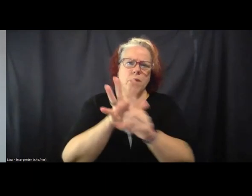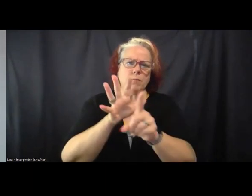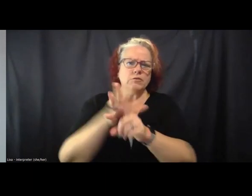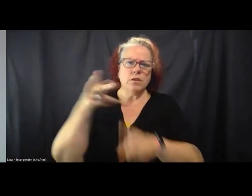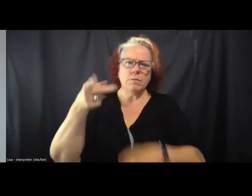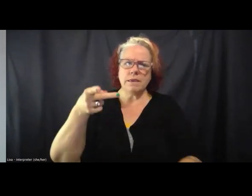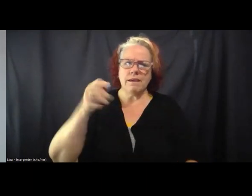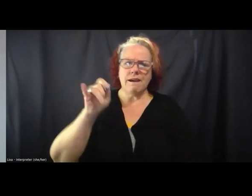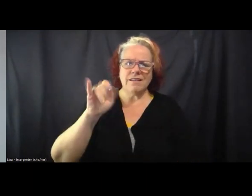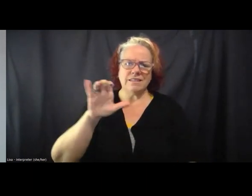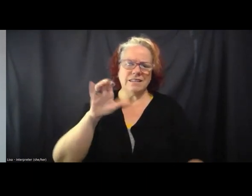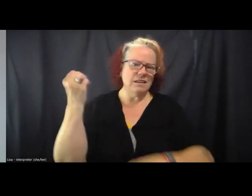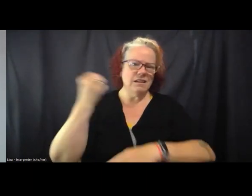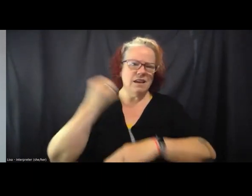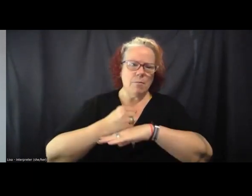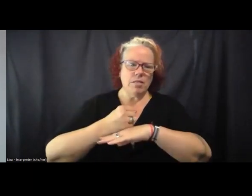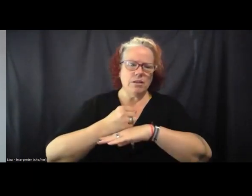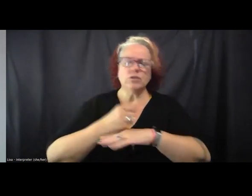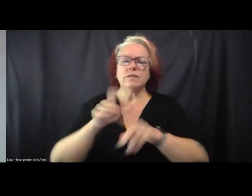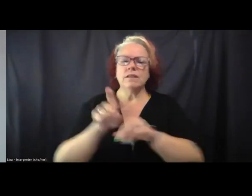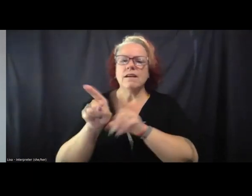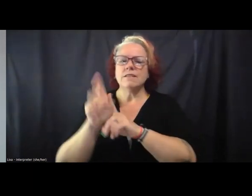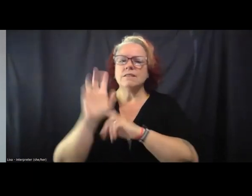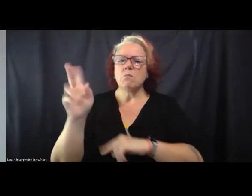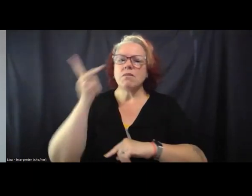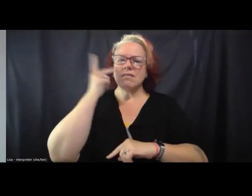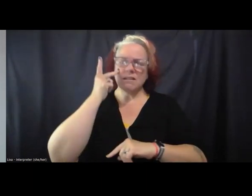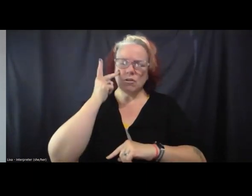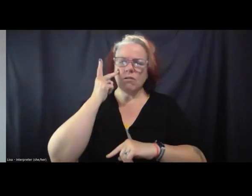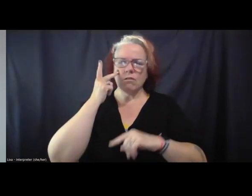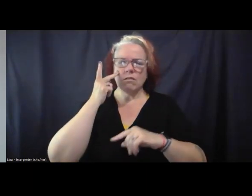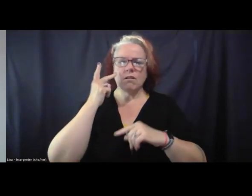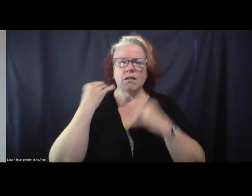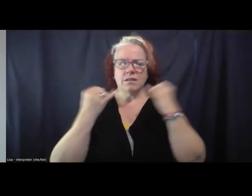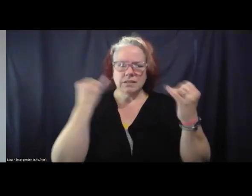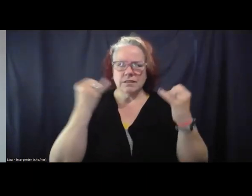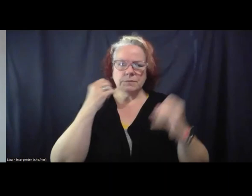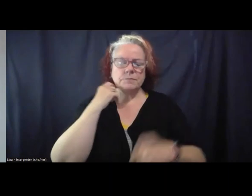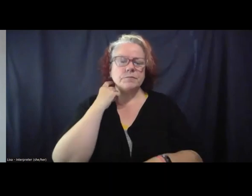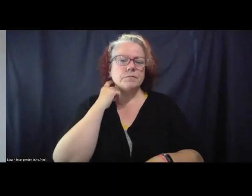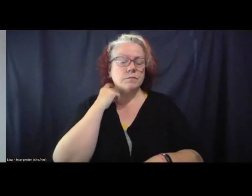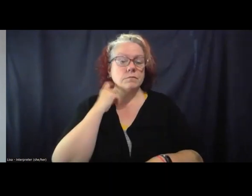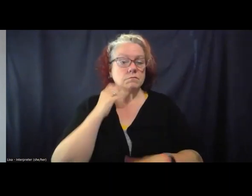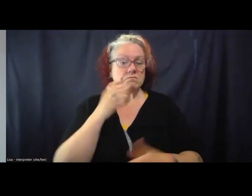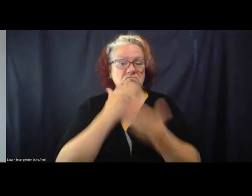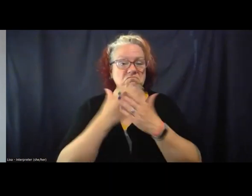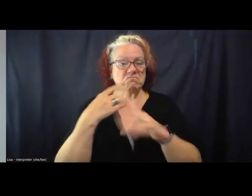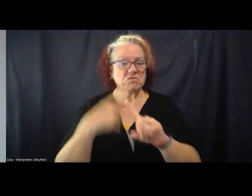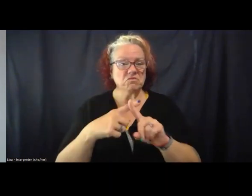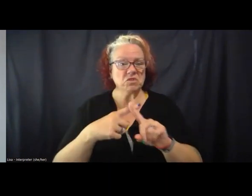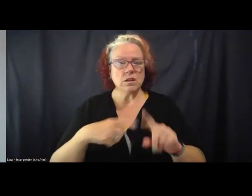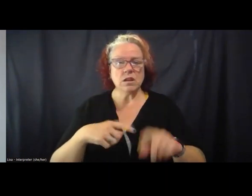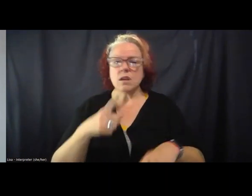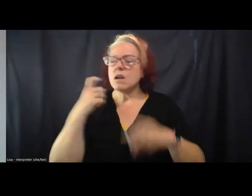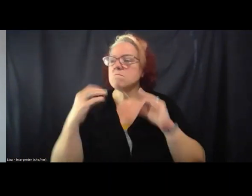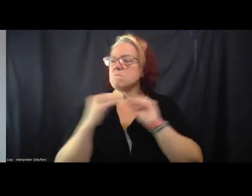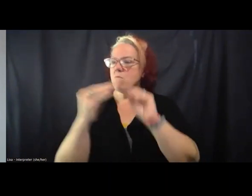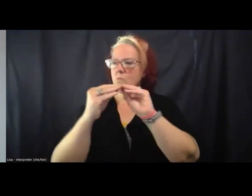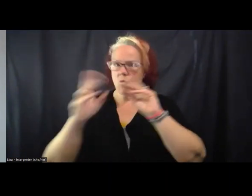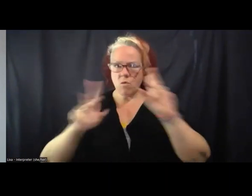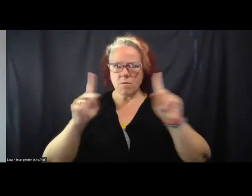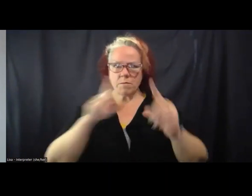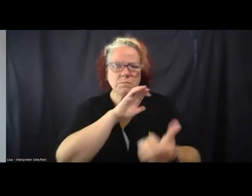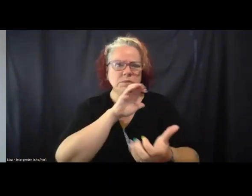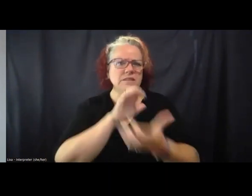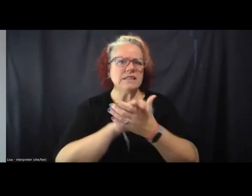abolition as a political framework. This is certainly a good thing, as more and more people are believing in and envisioning